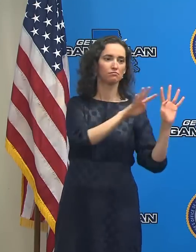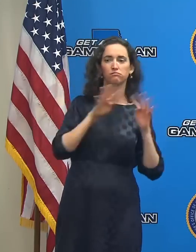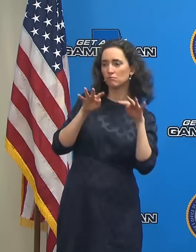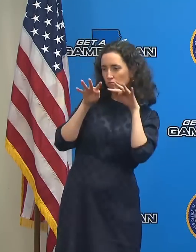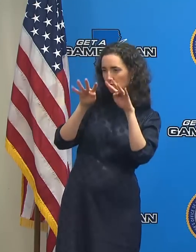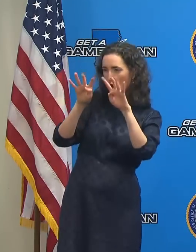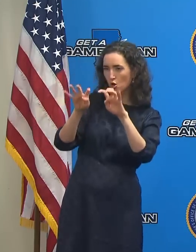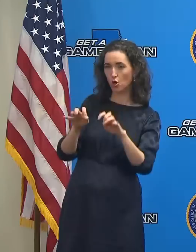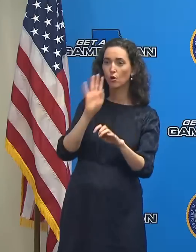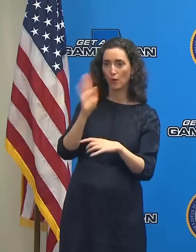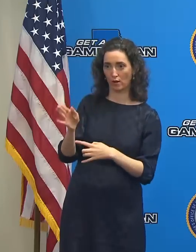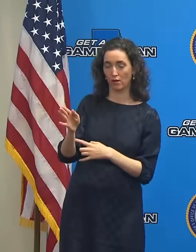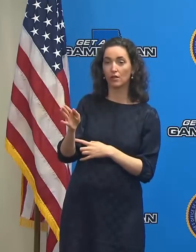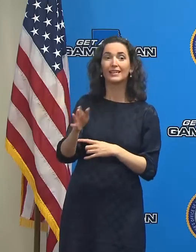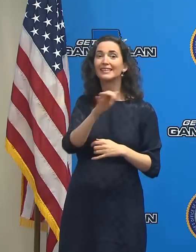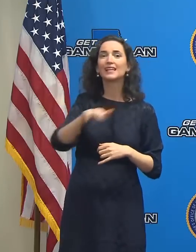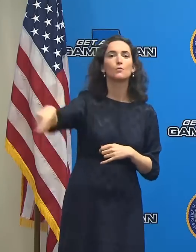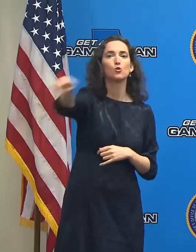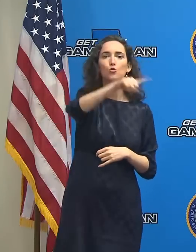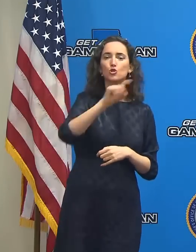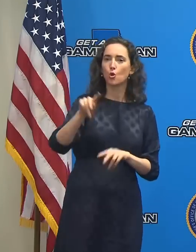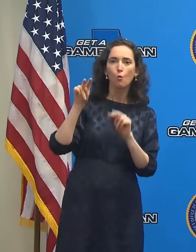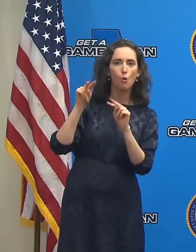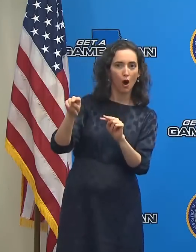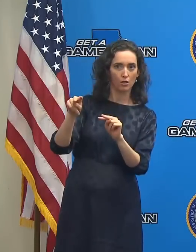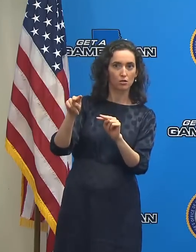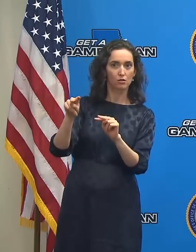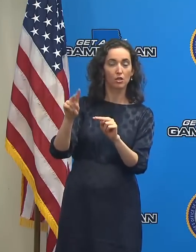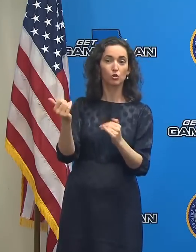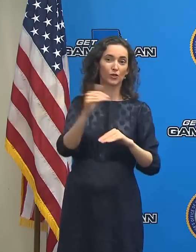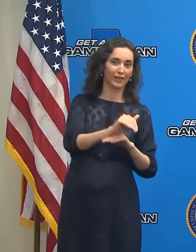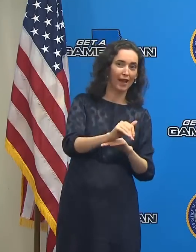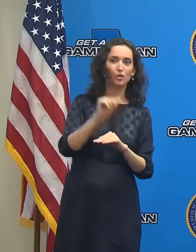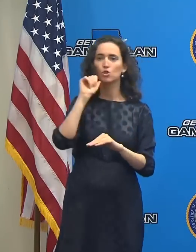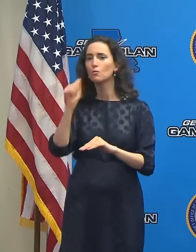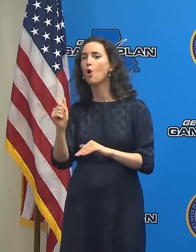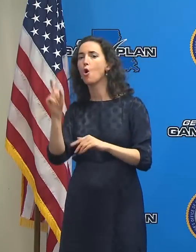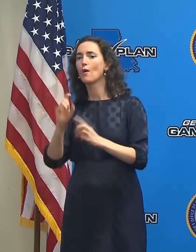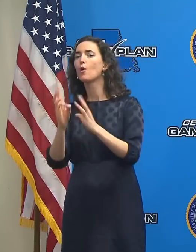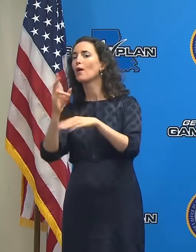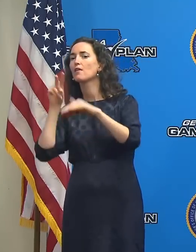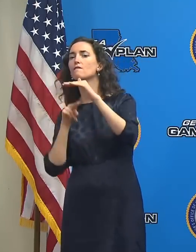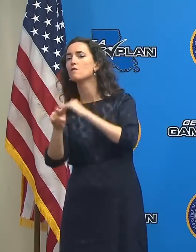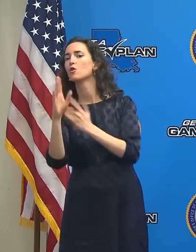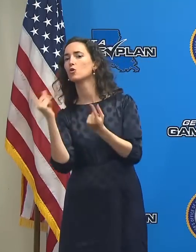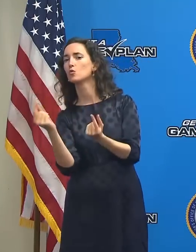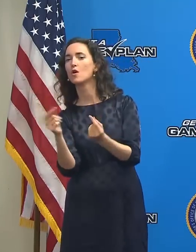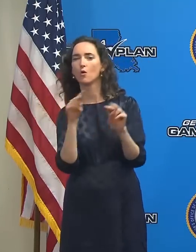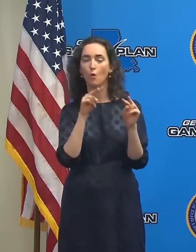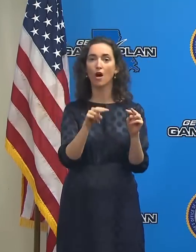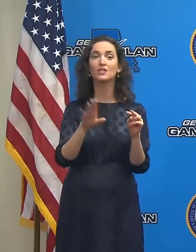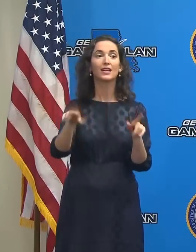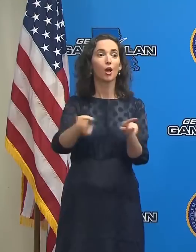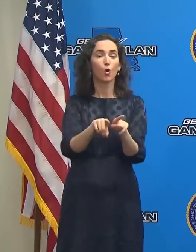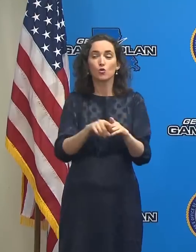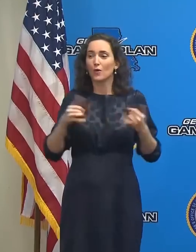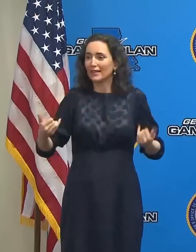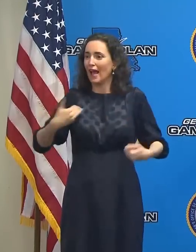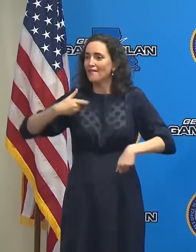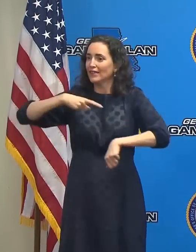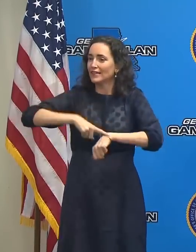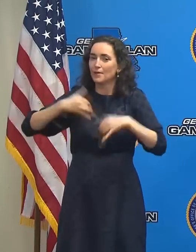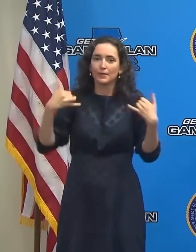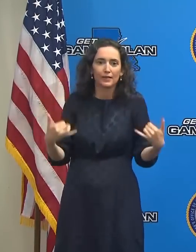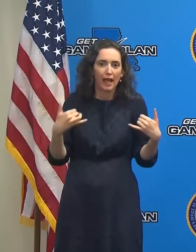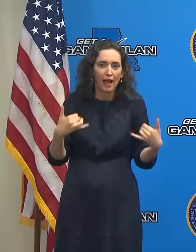should be doing the same thing, um, uh, tonight and tomorrow. Uh, and please make use of all the time that you have